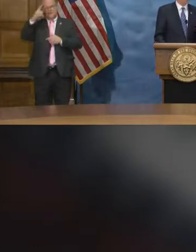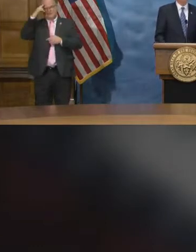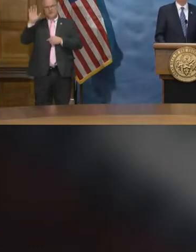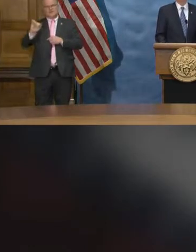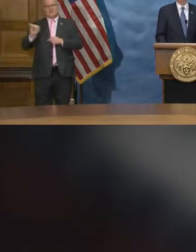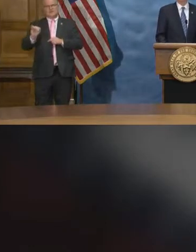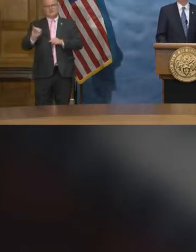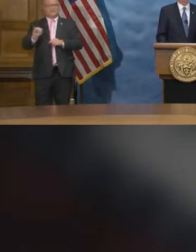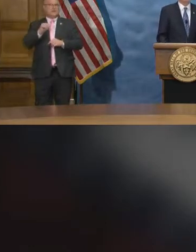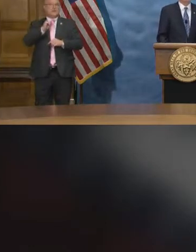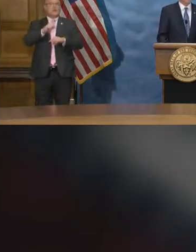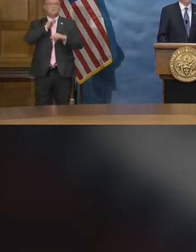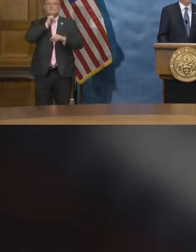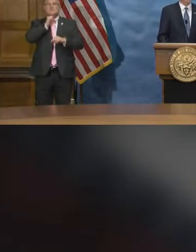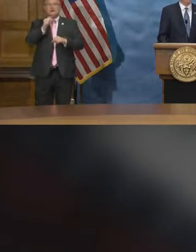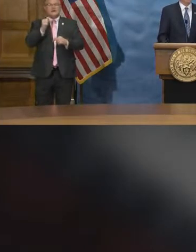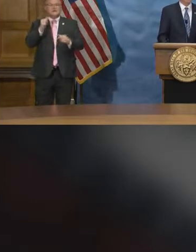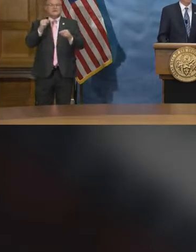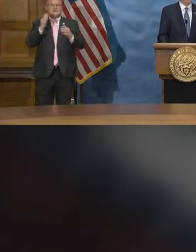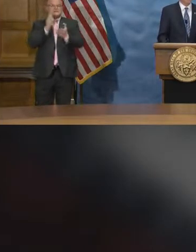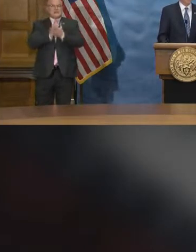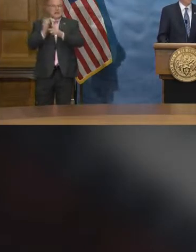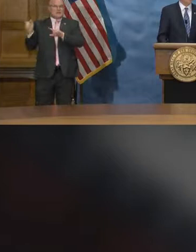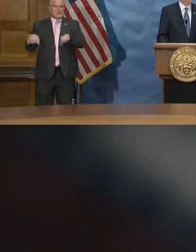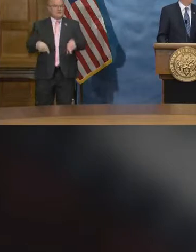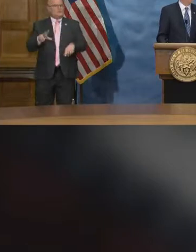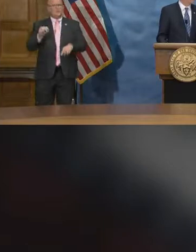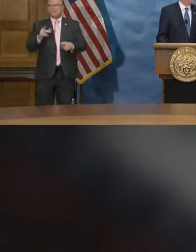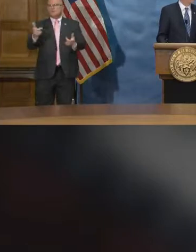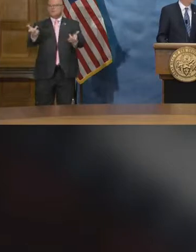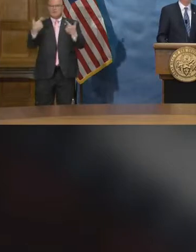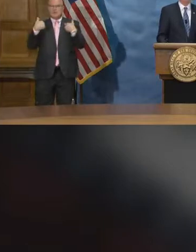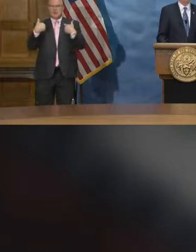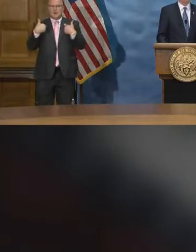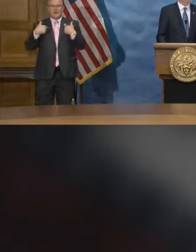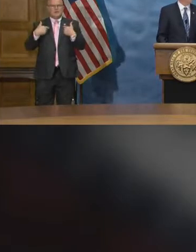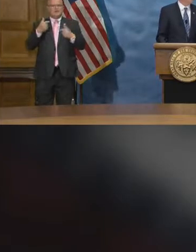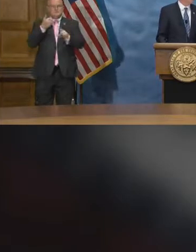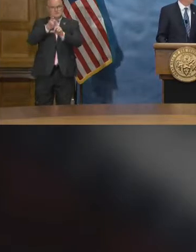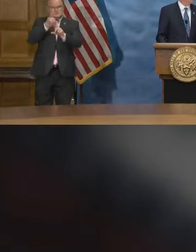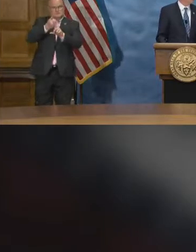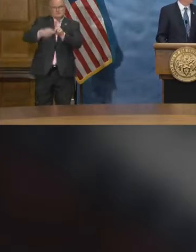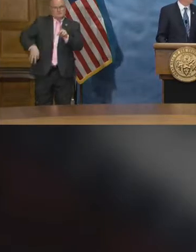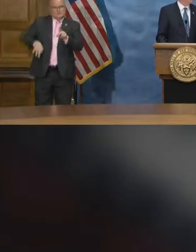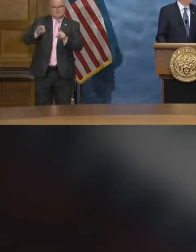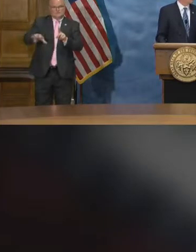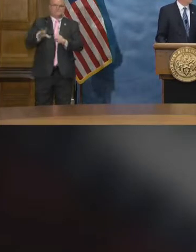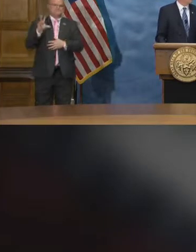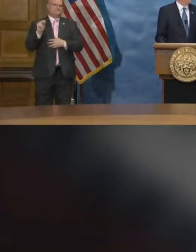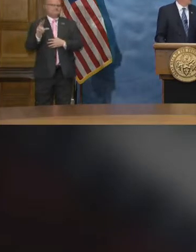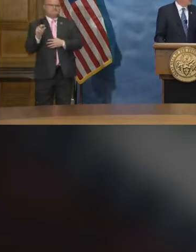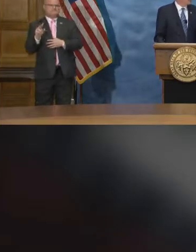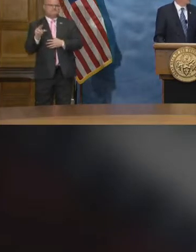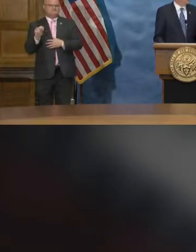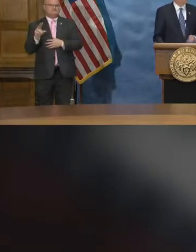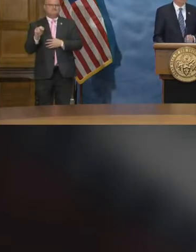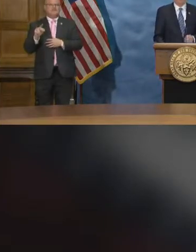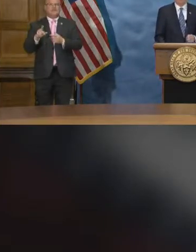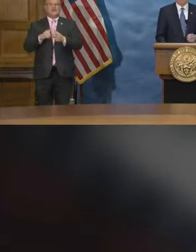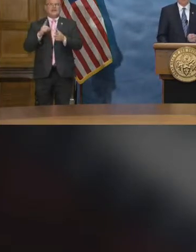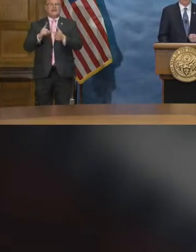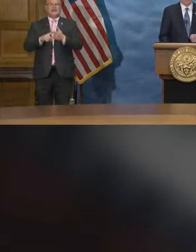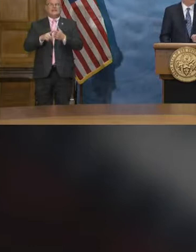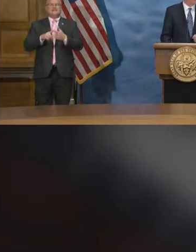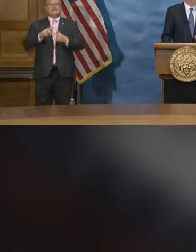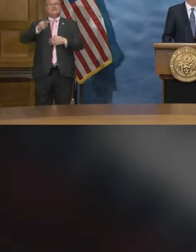But don't let anything stop you from getting your vaccine. No out of pocket money is required. And then you can return